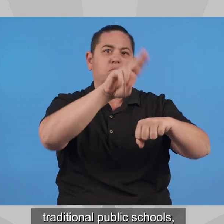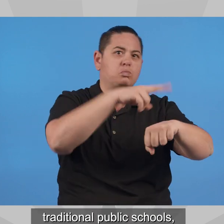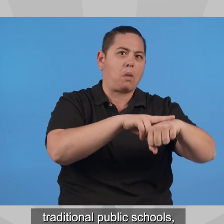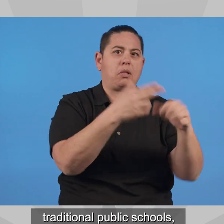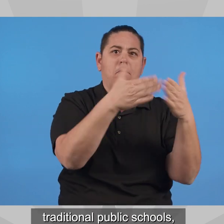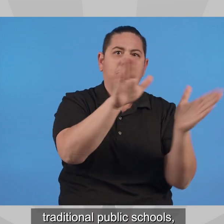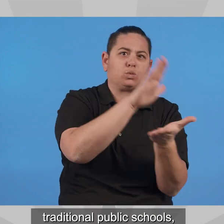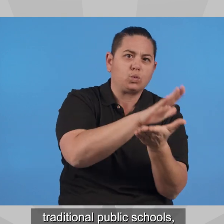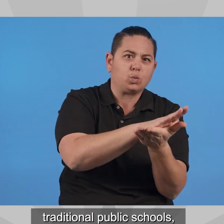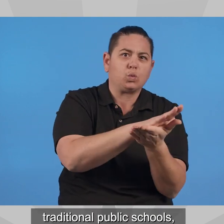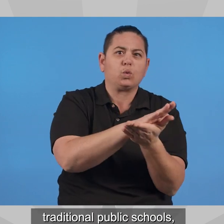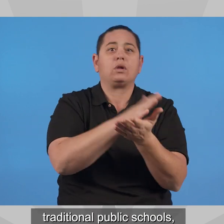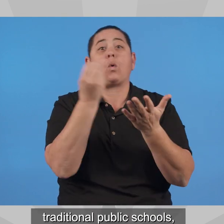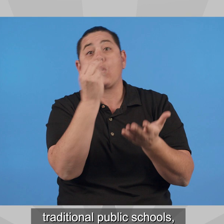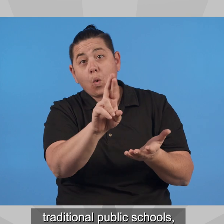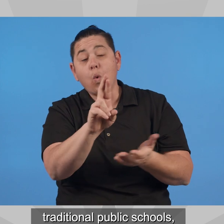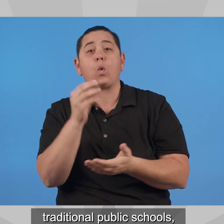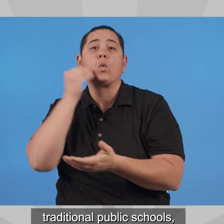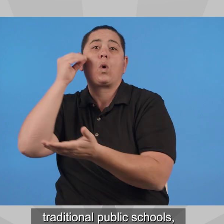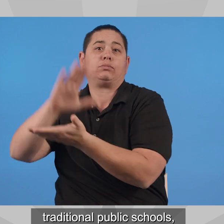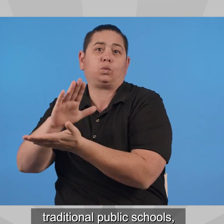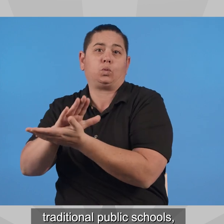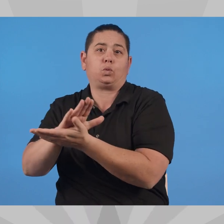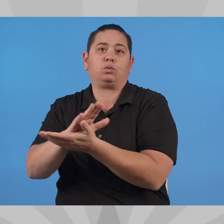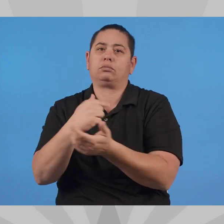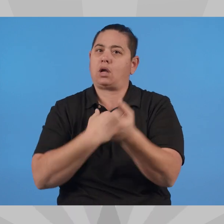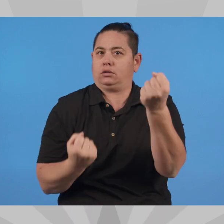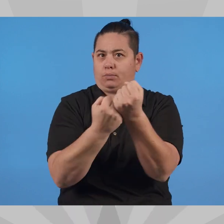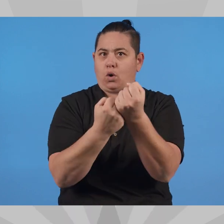traditional public schools, and homeschooled children.